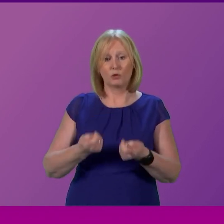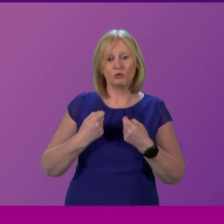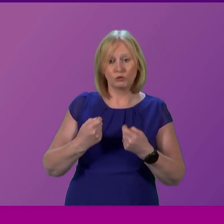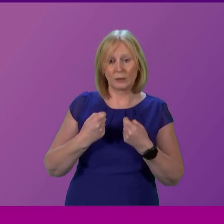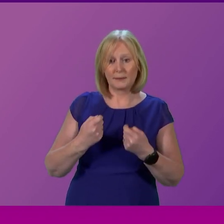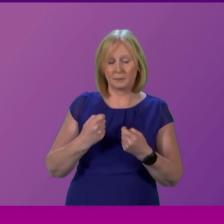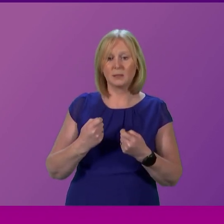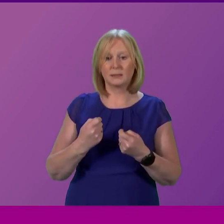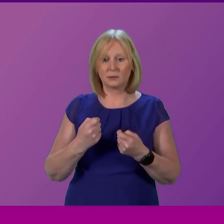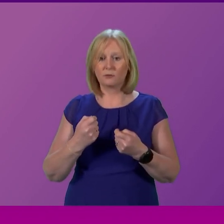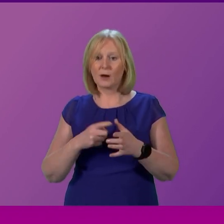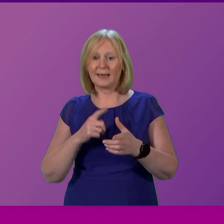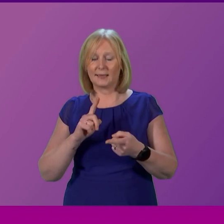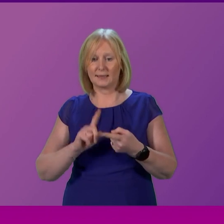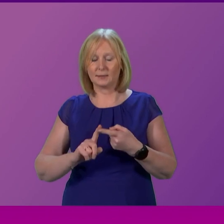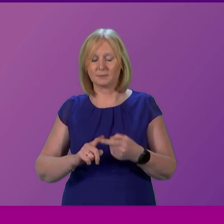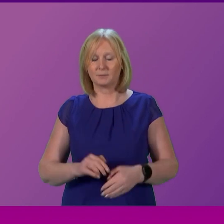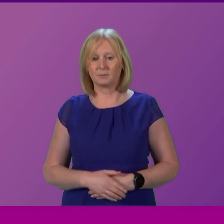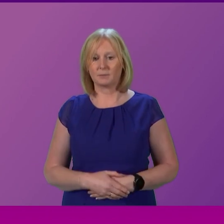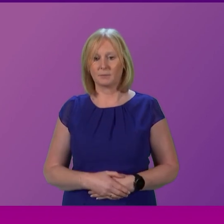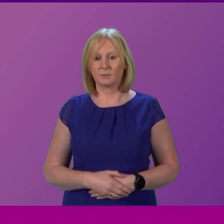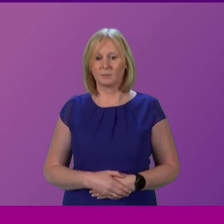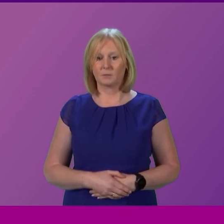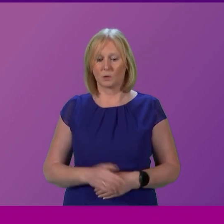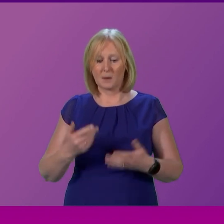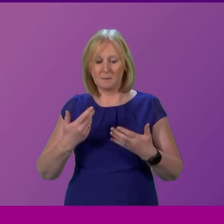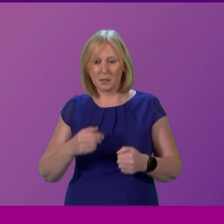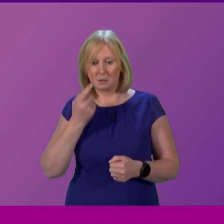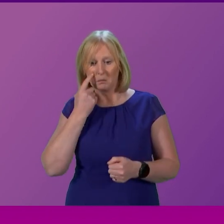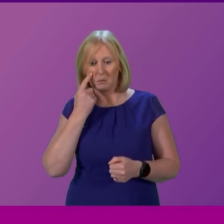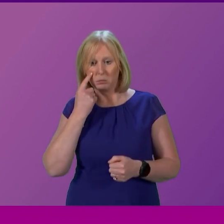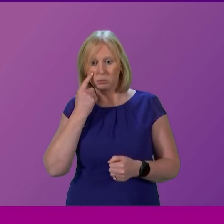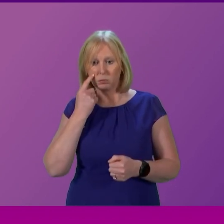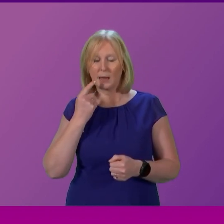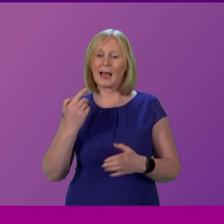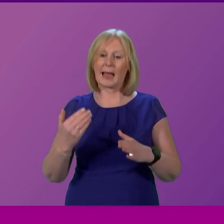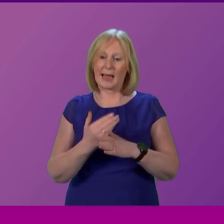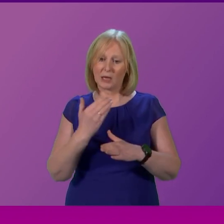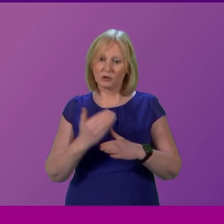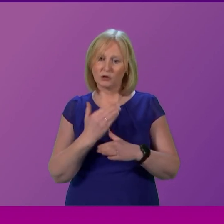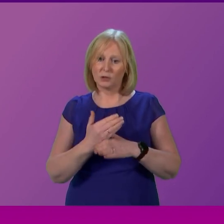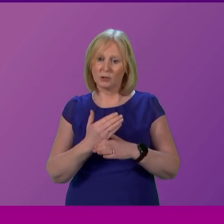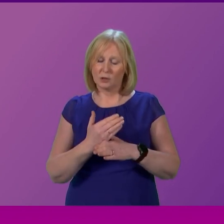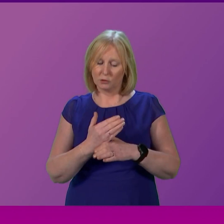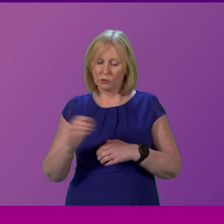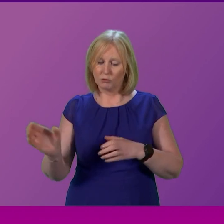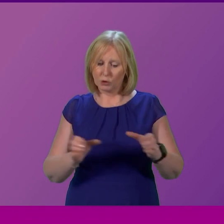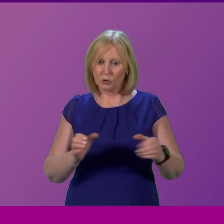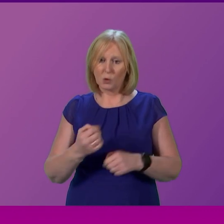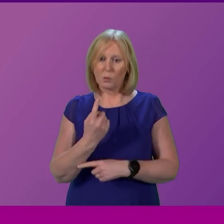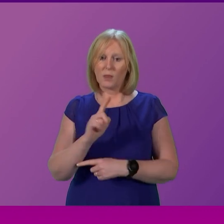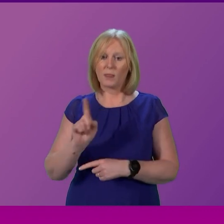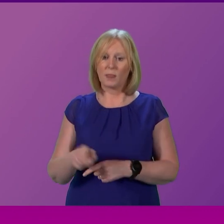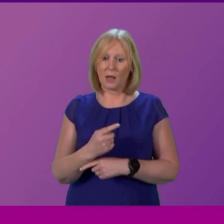attend our A&E departments. So we've taken action to improve A&E weights, including plans to recruit 1,000 new